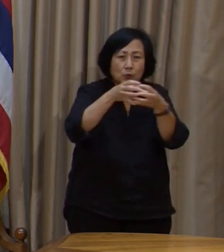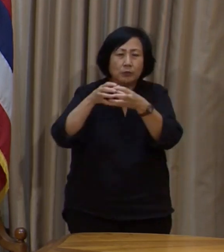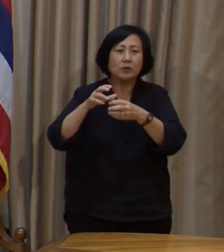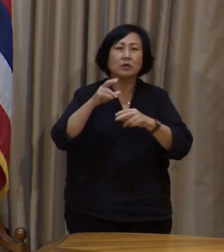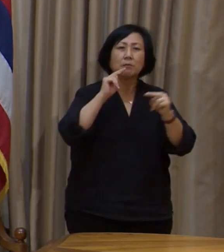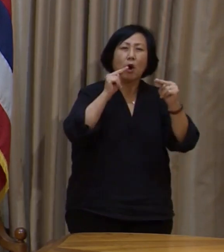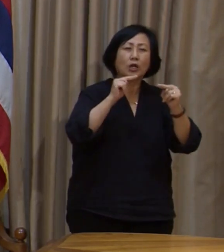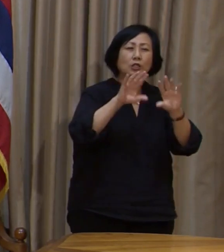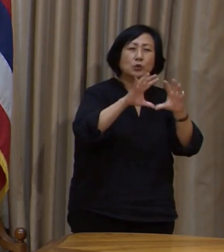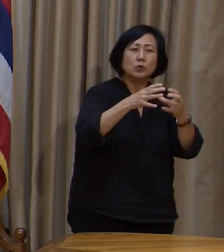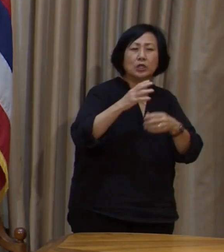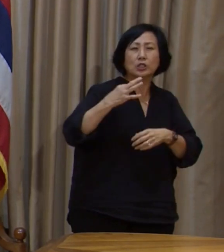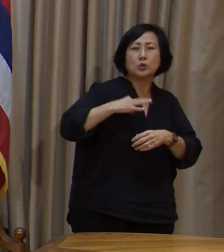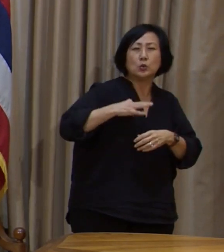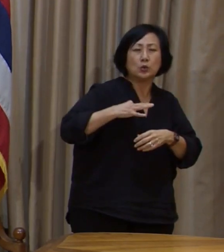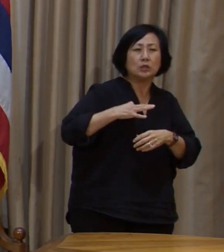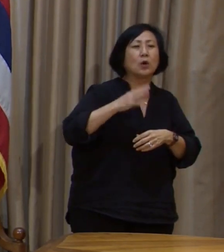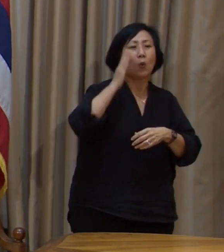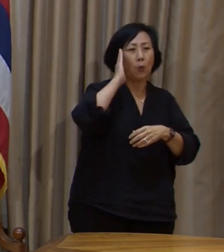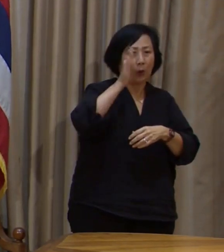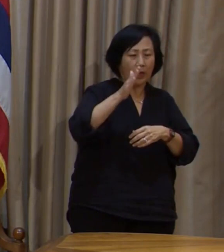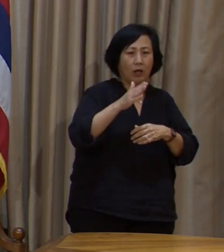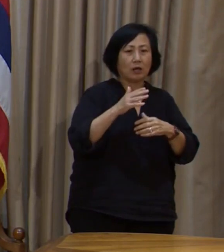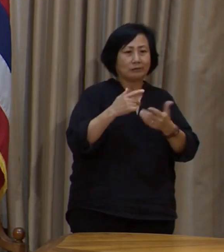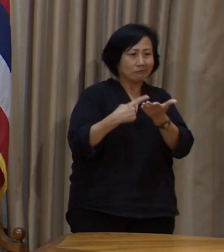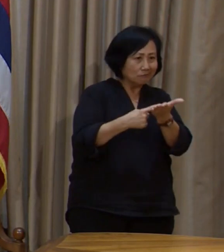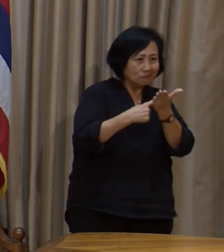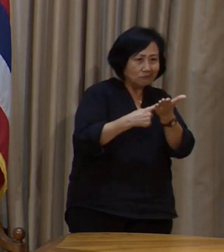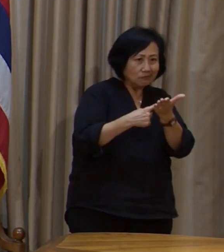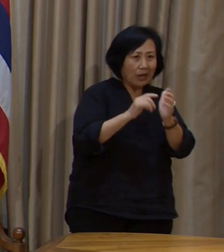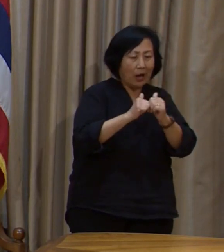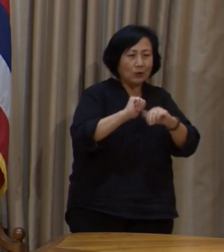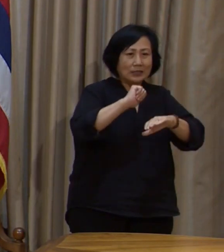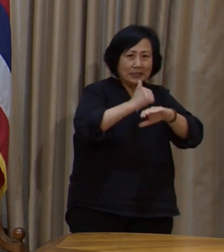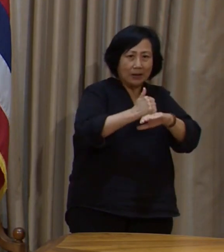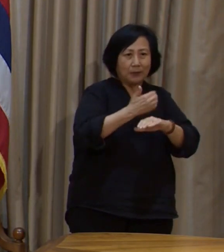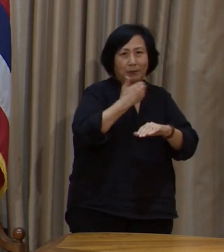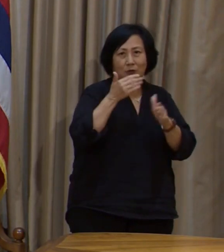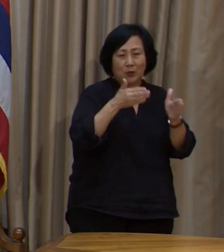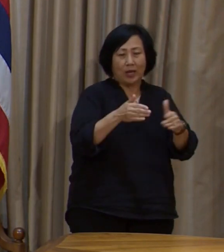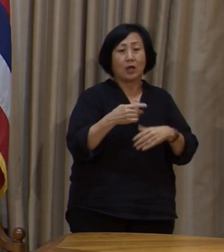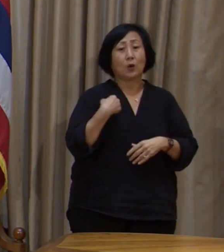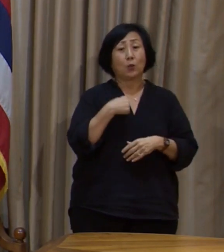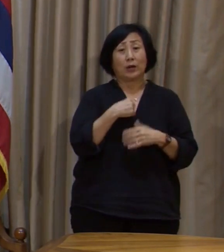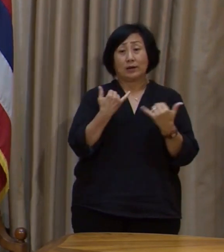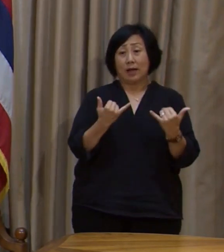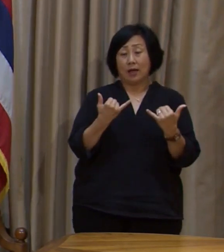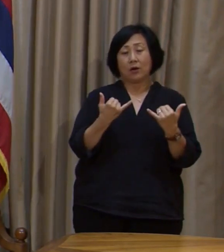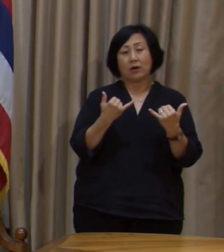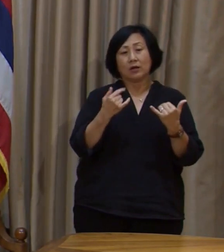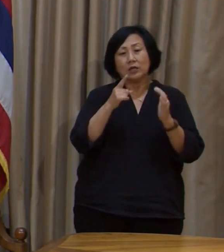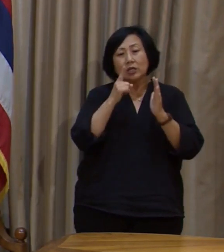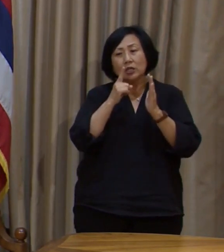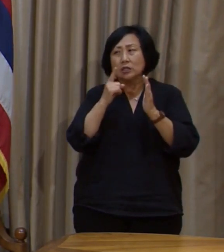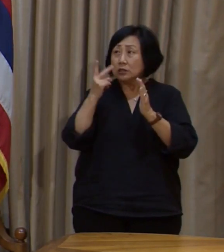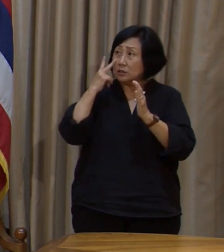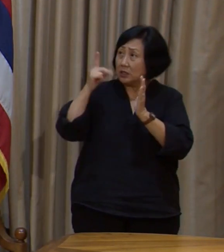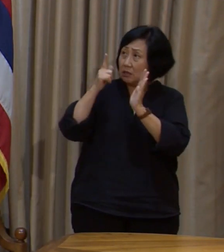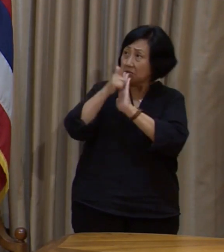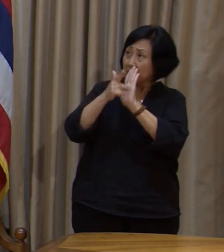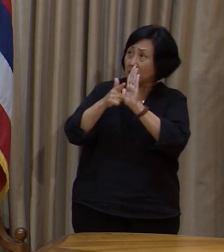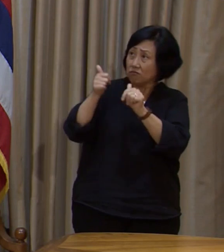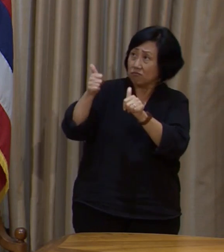implement the furloughs in the best way possible. You know, we are looking at the legal requirements